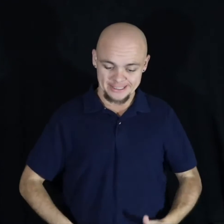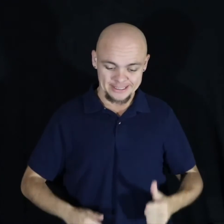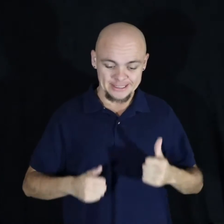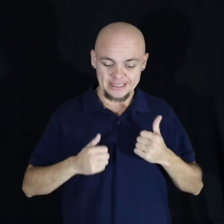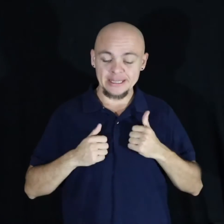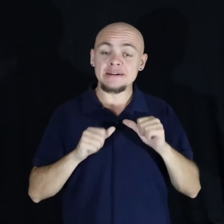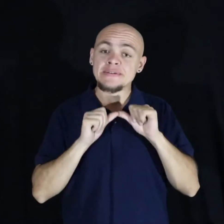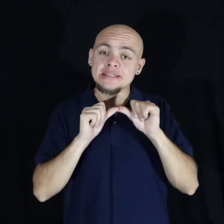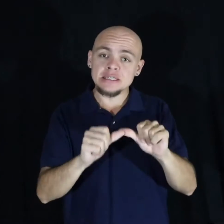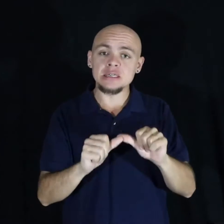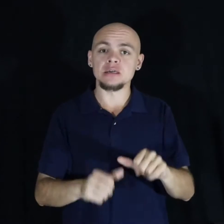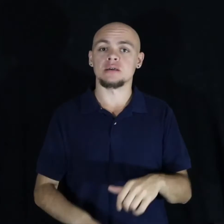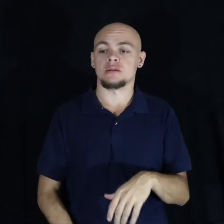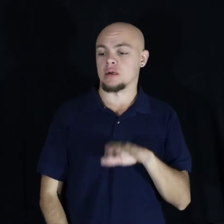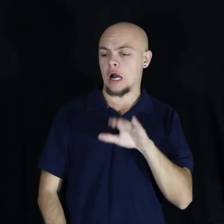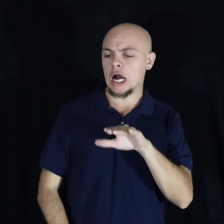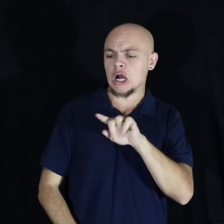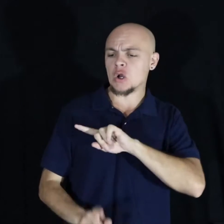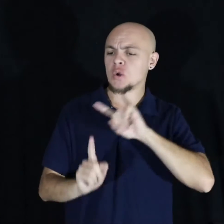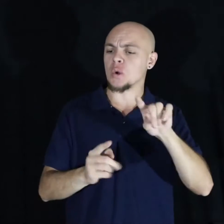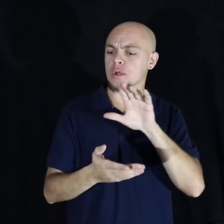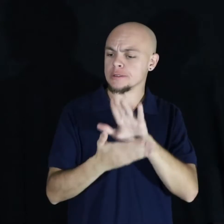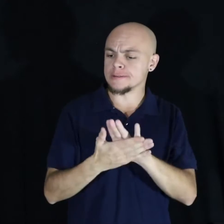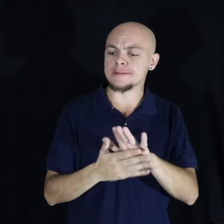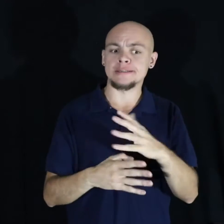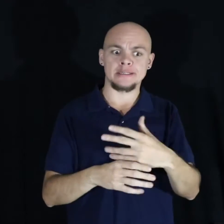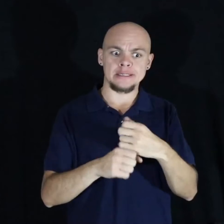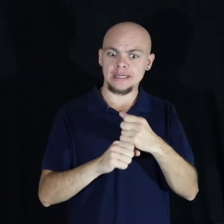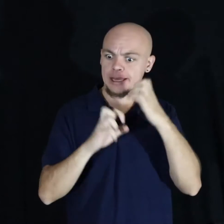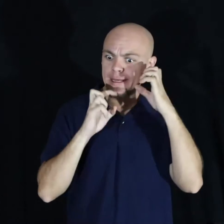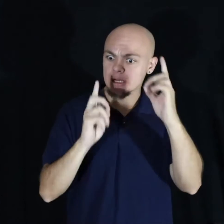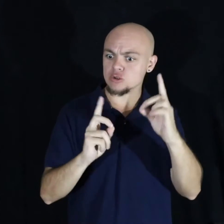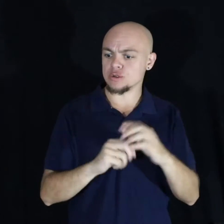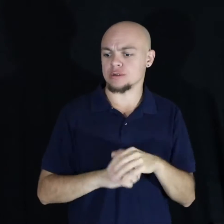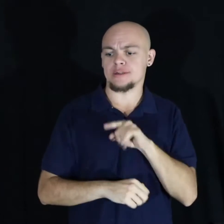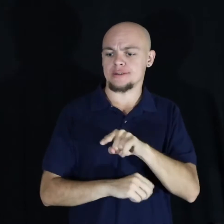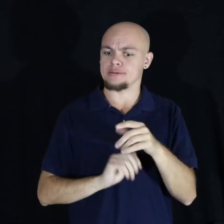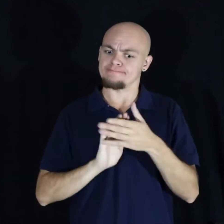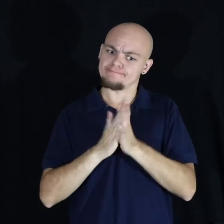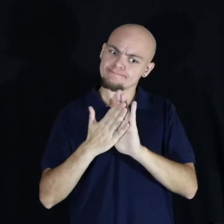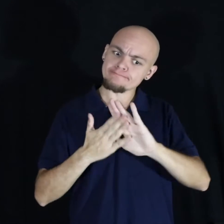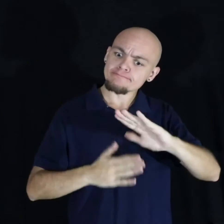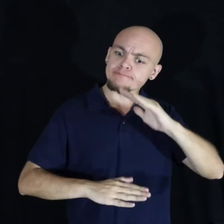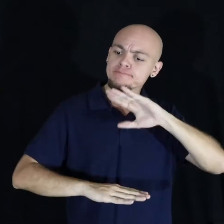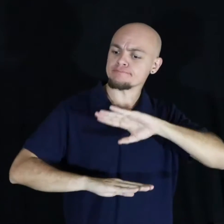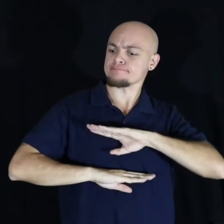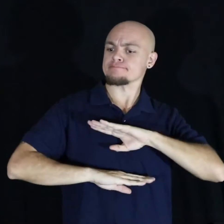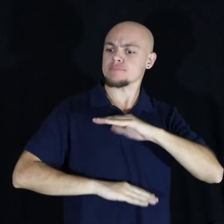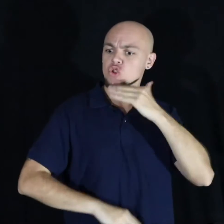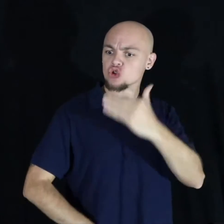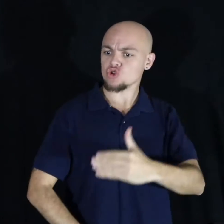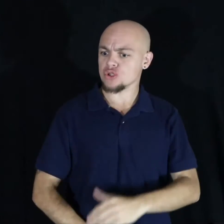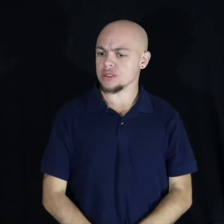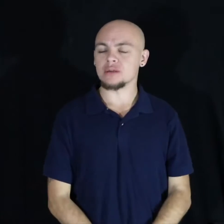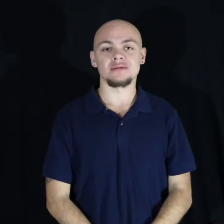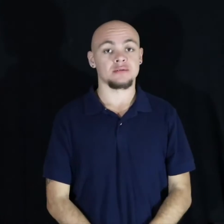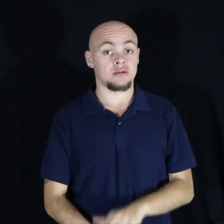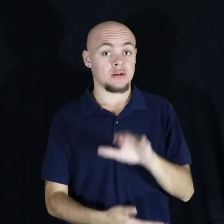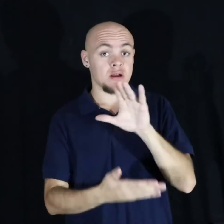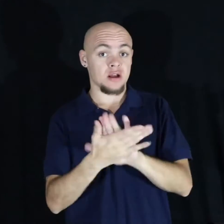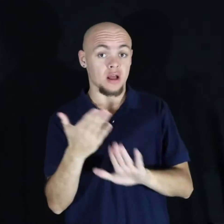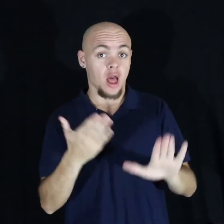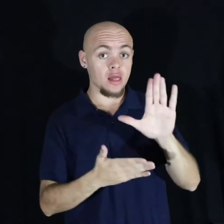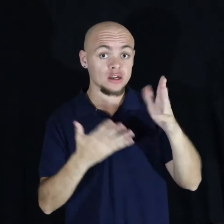They told me, listen, go to school, get an education, you're going to be good. I finished college.